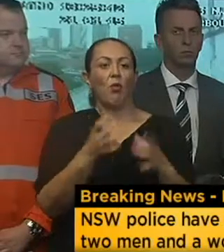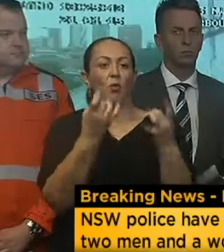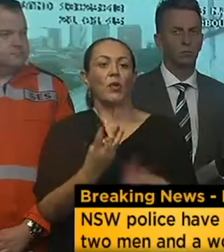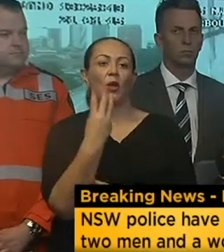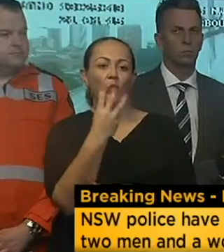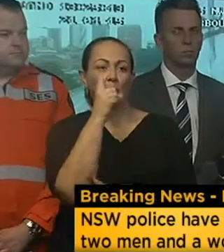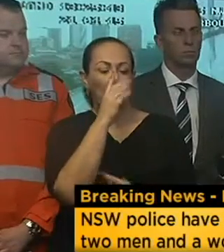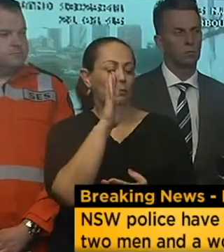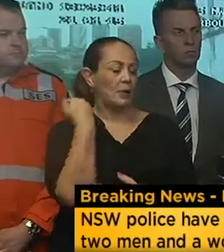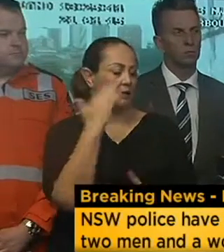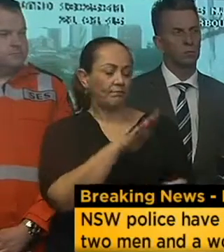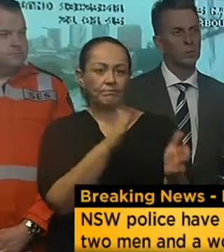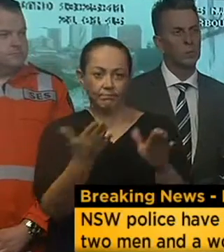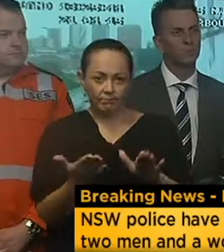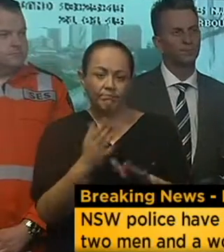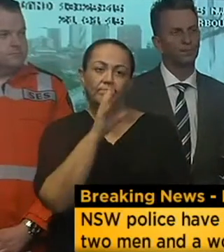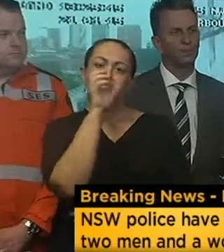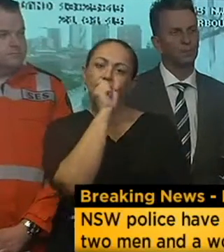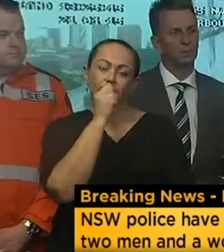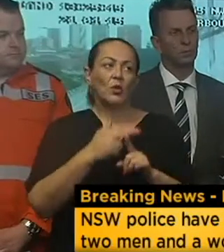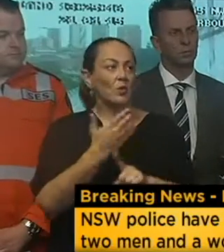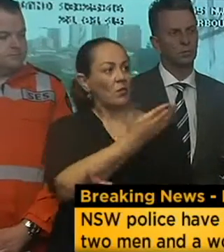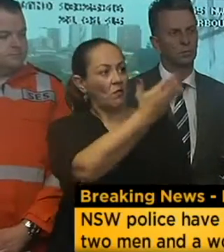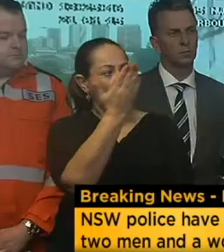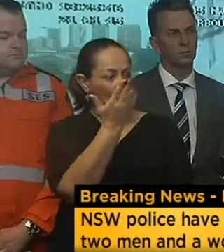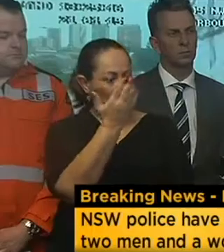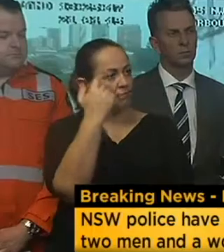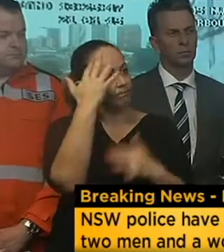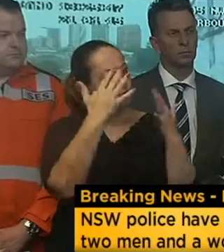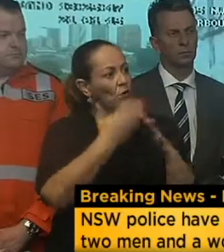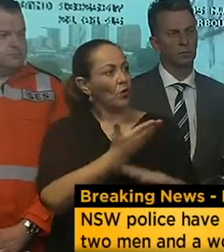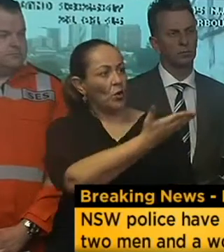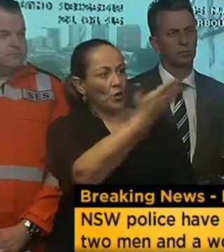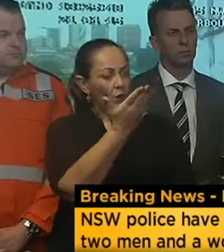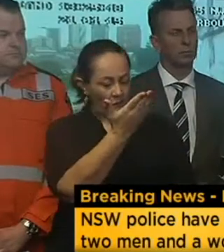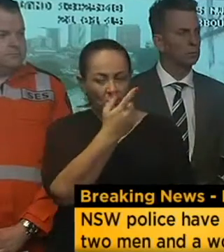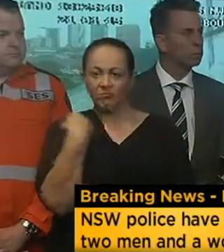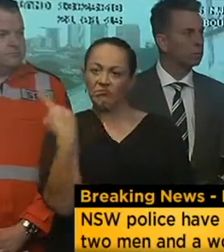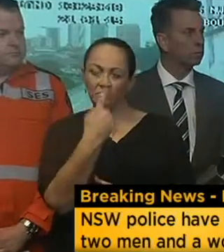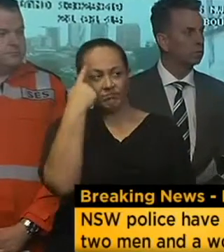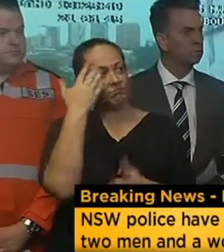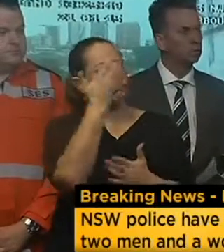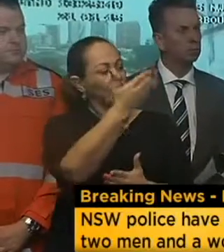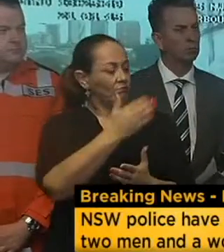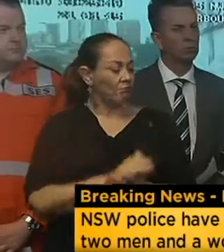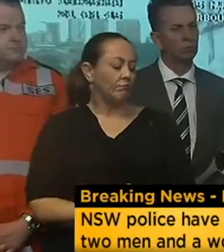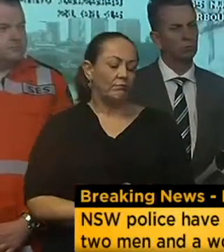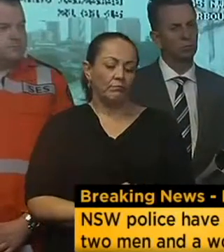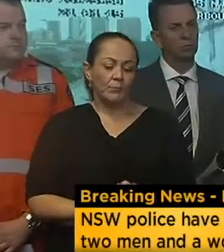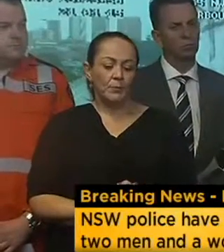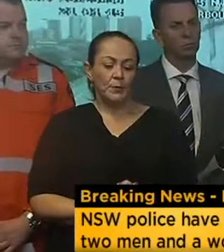residents and it is obviously a tragedy for their family and friends and all of us are thinking of them at this point in time.